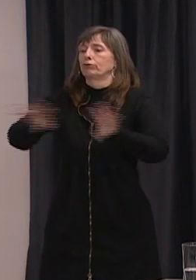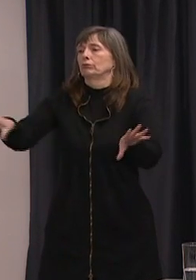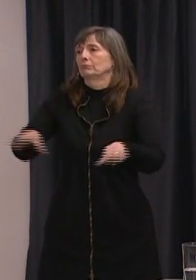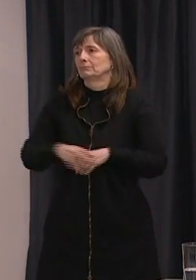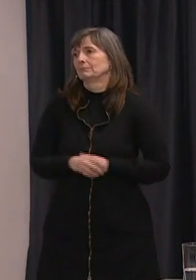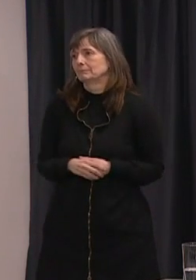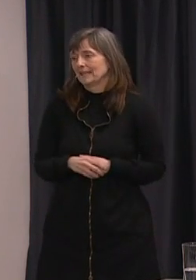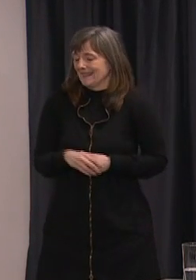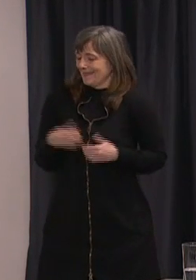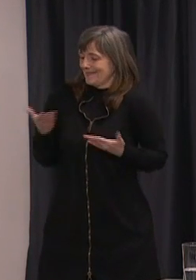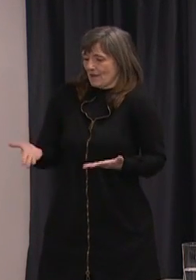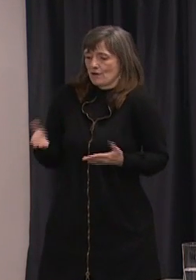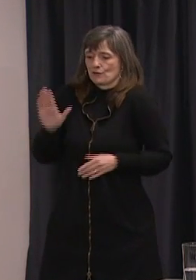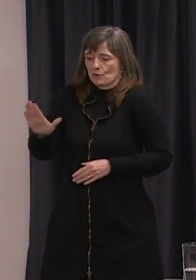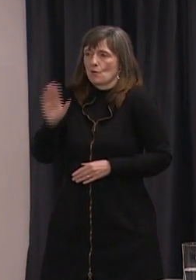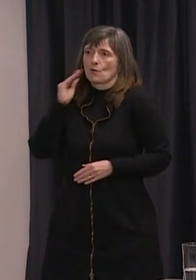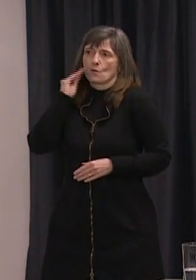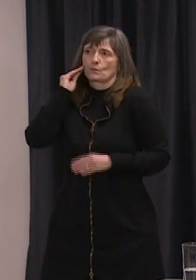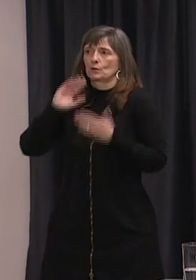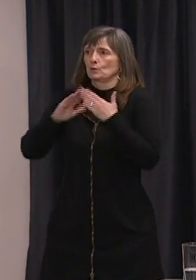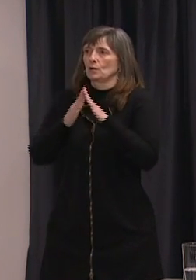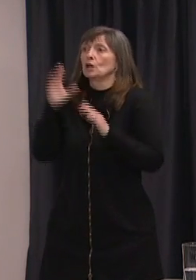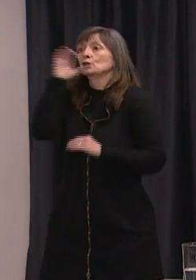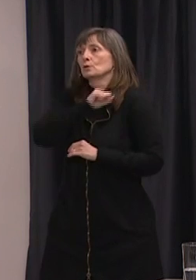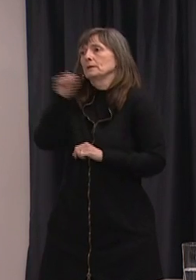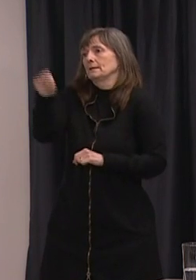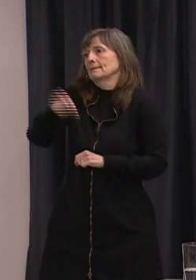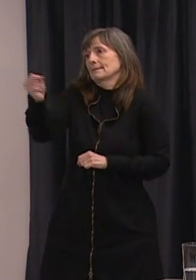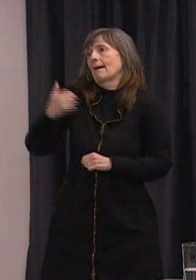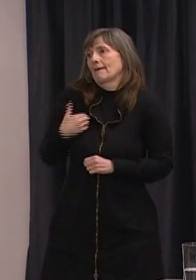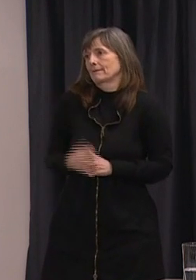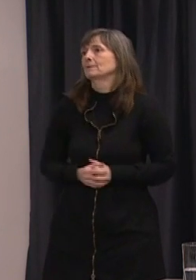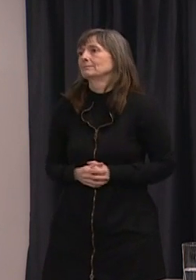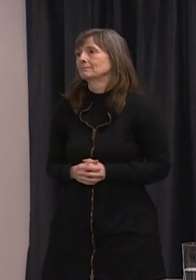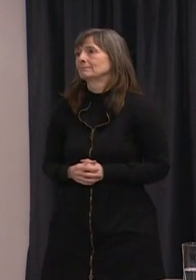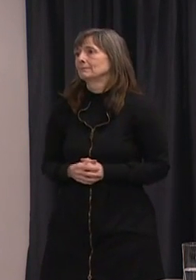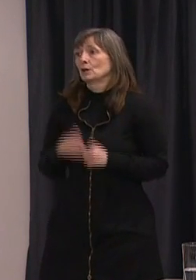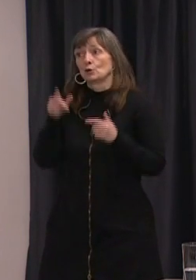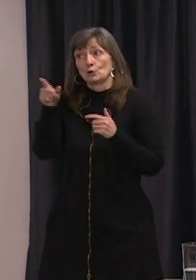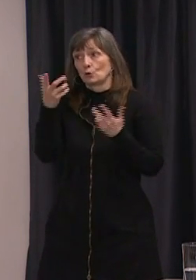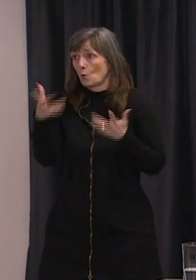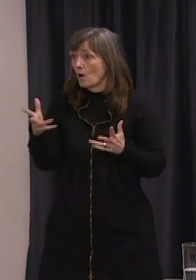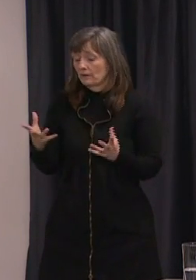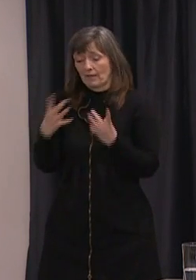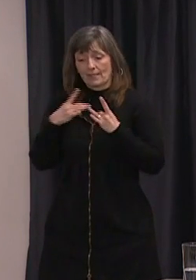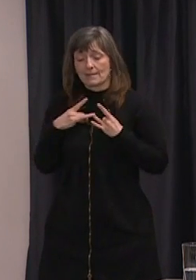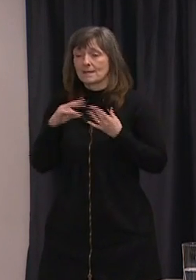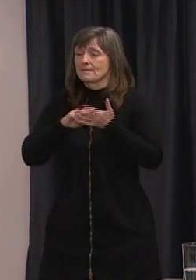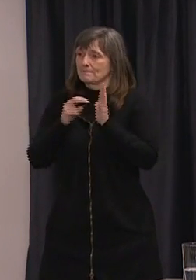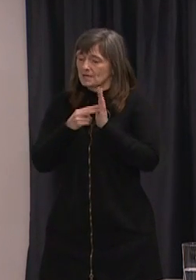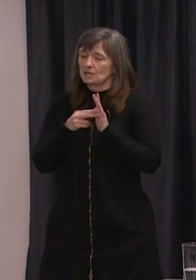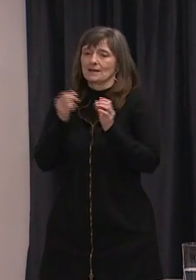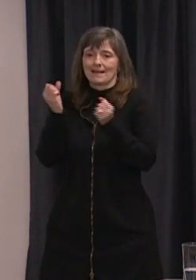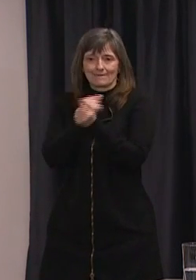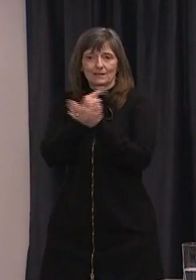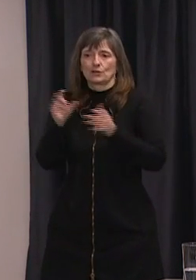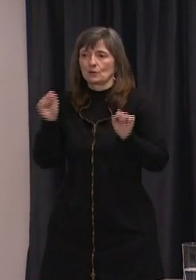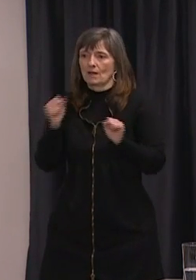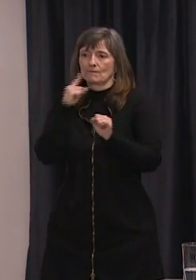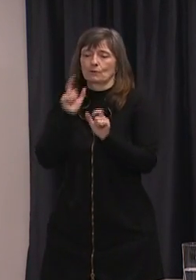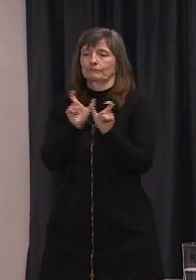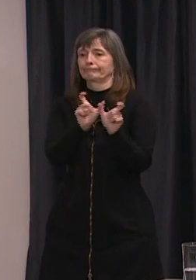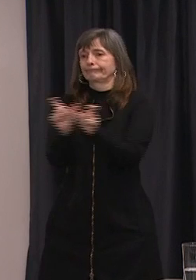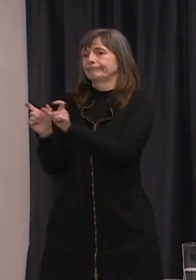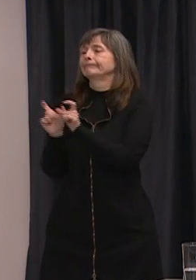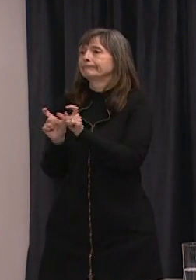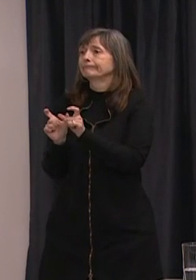you assume that there is an infectious disease out there that you don't want to catch and you take the precautions to make sure that you don't. So